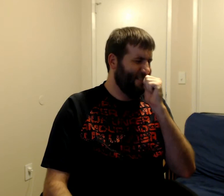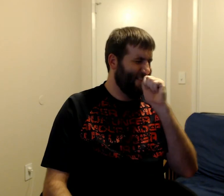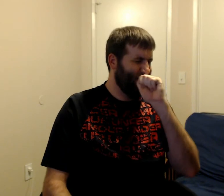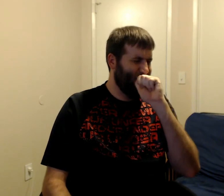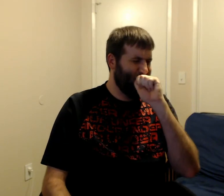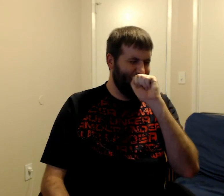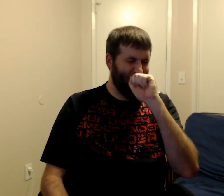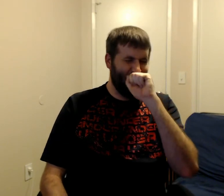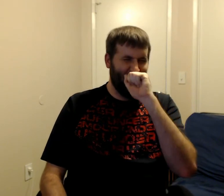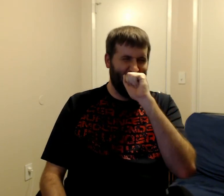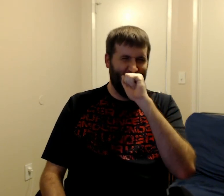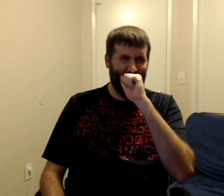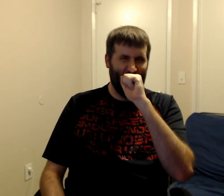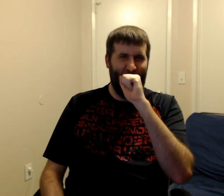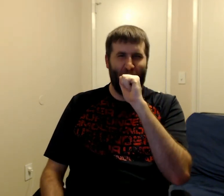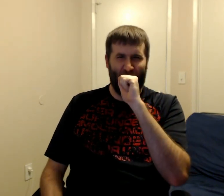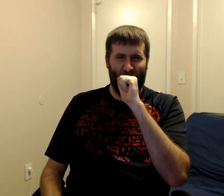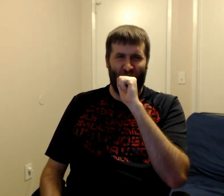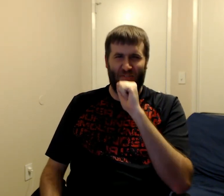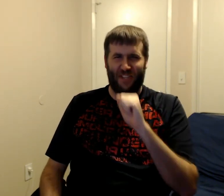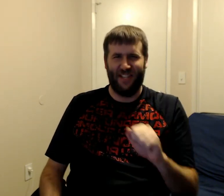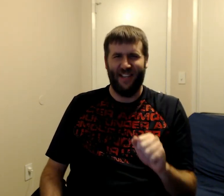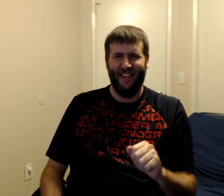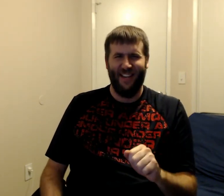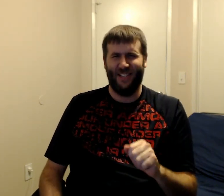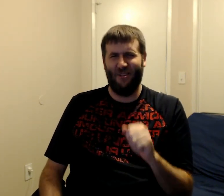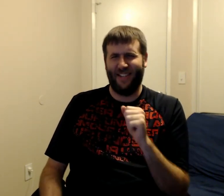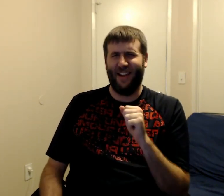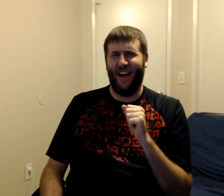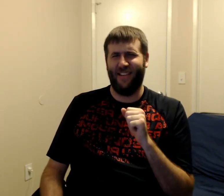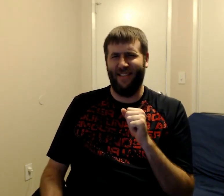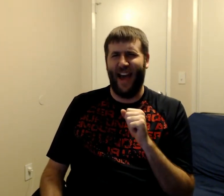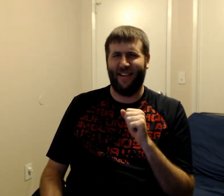Ooh! Matt moves! Swanton! The ladder!